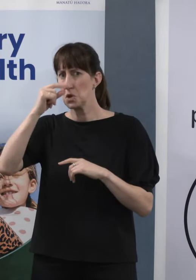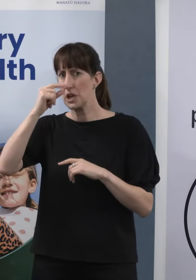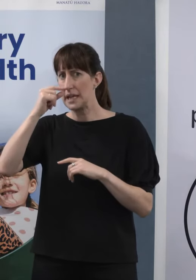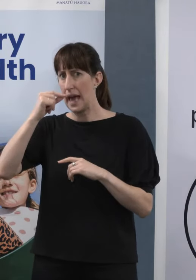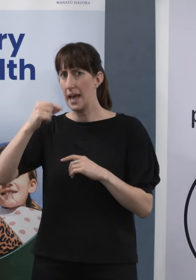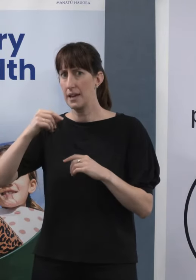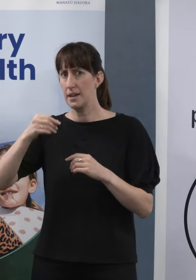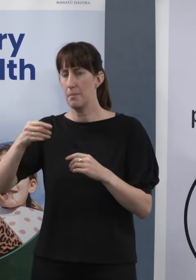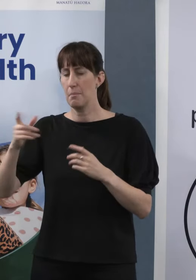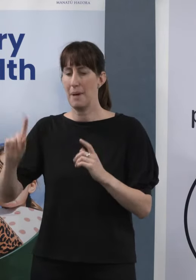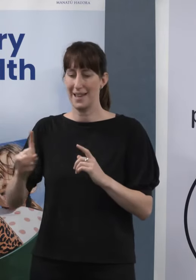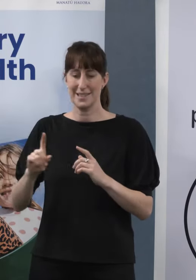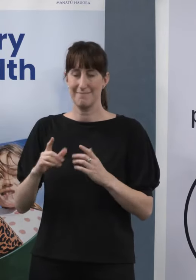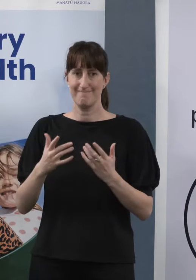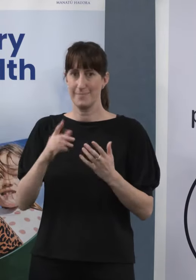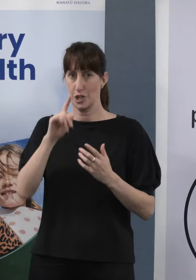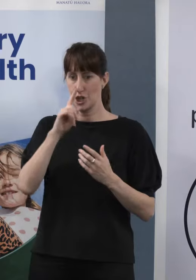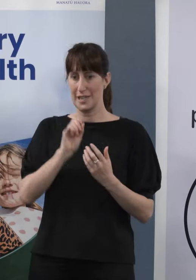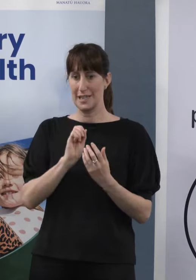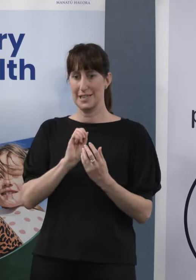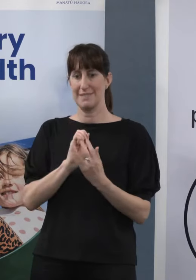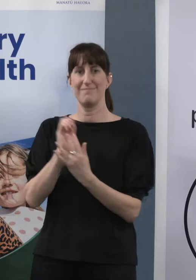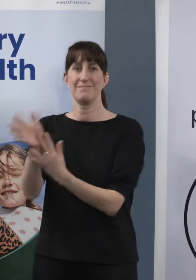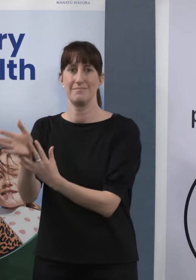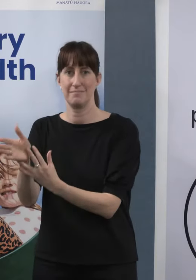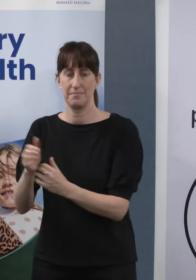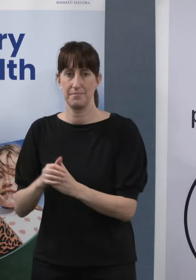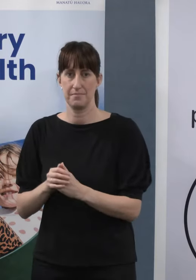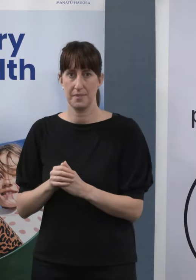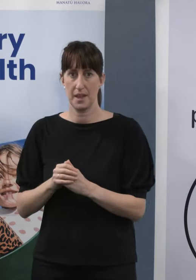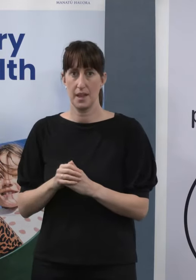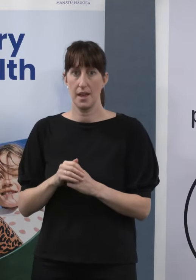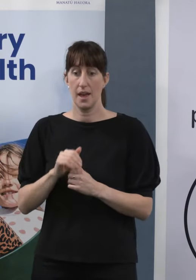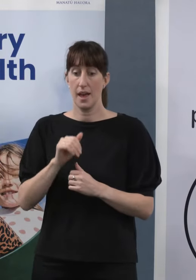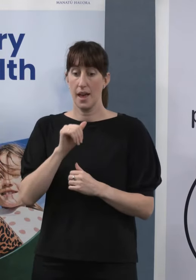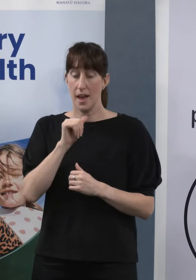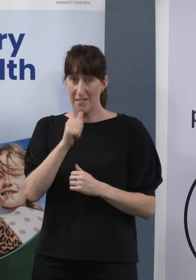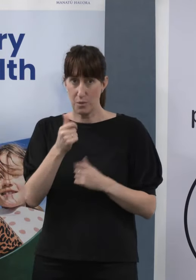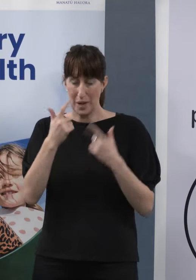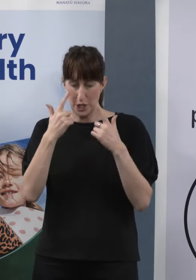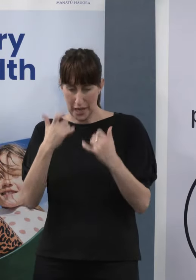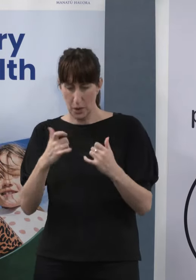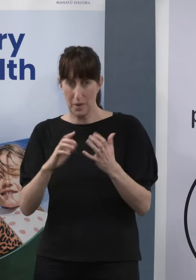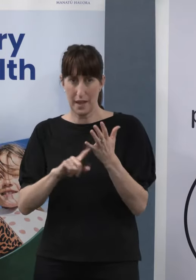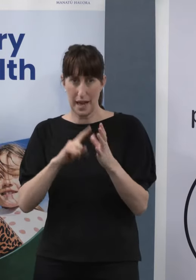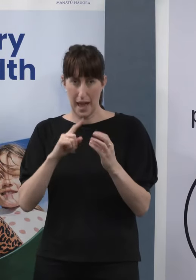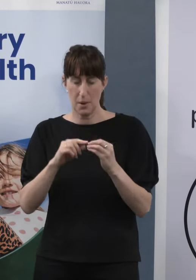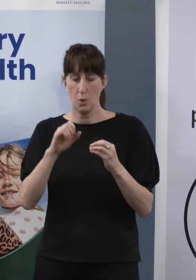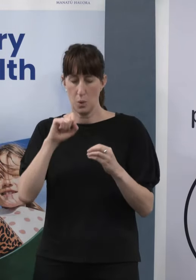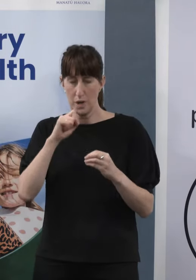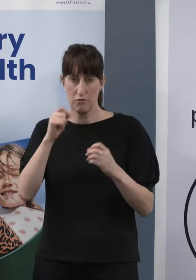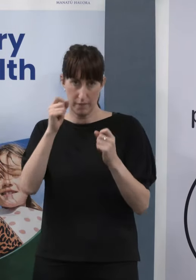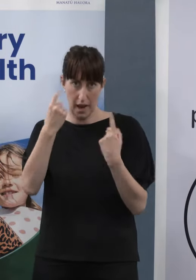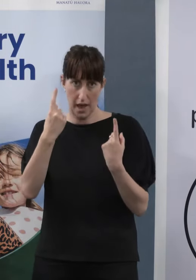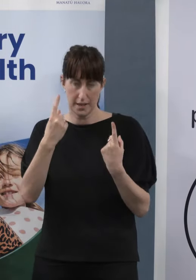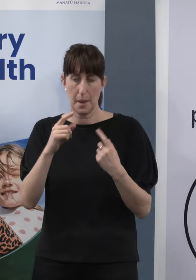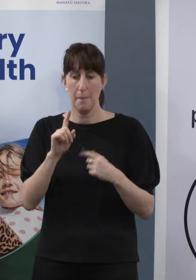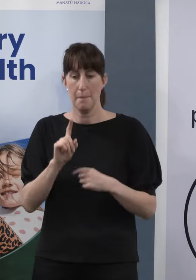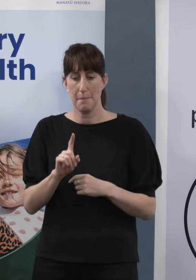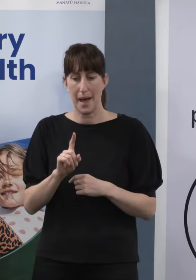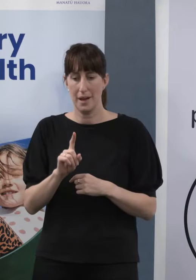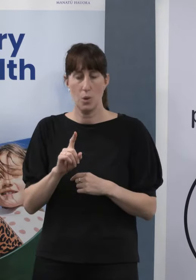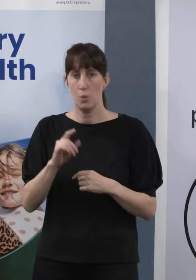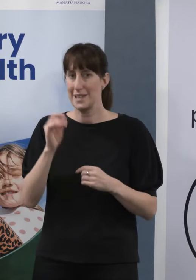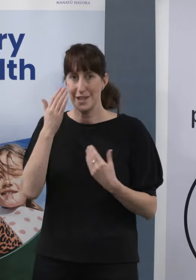and this is where if we had dug a bit deeper with the labs themselves, we would have got this picture, is that actually we couldn't readily